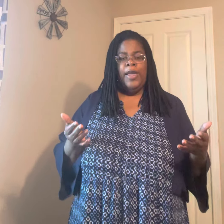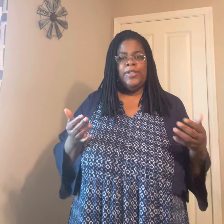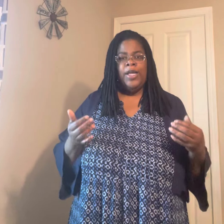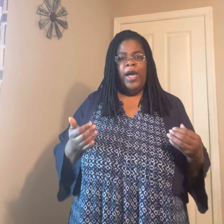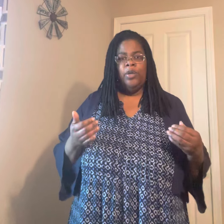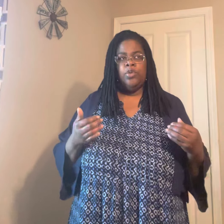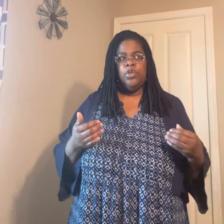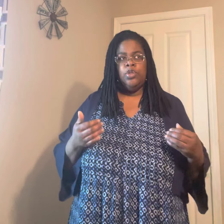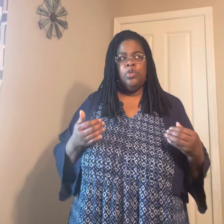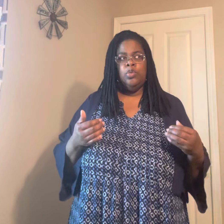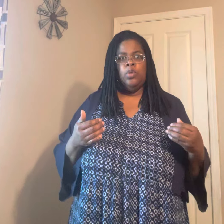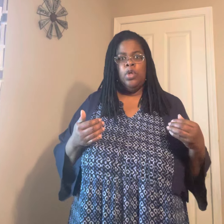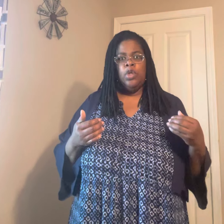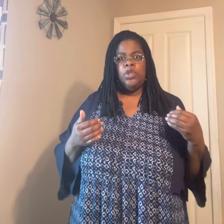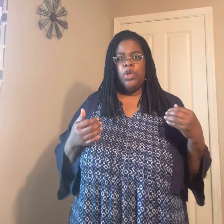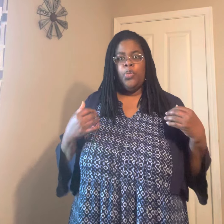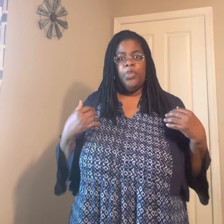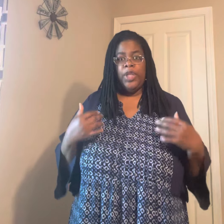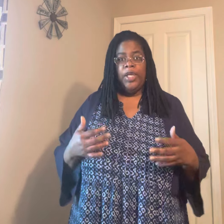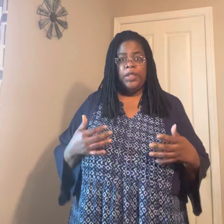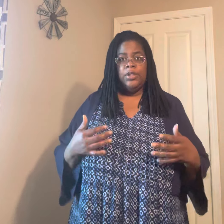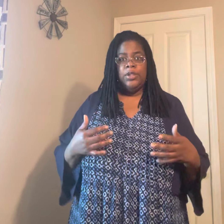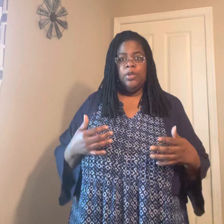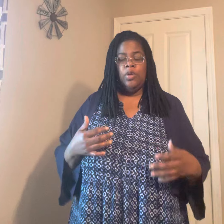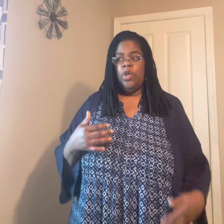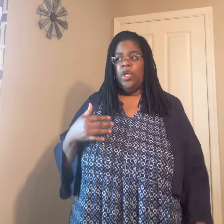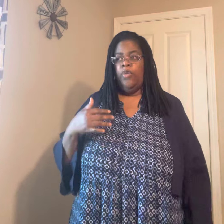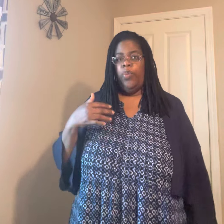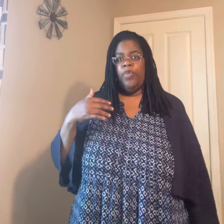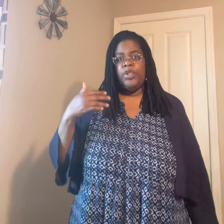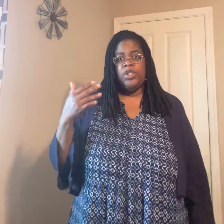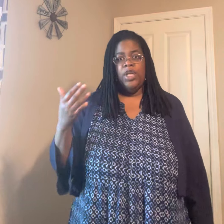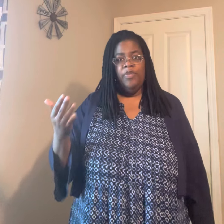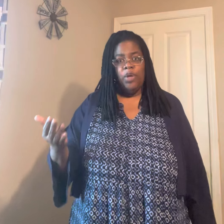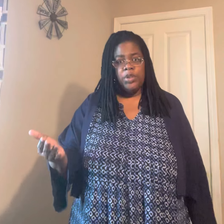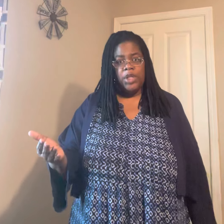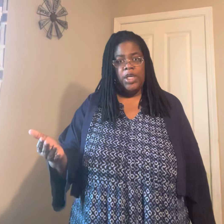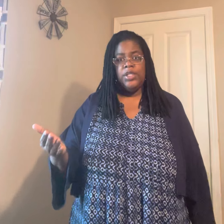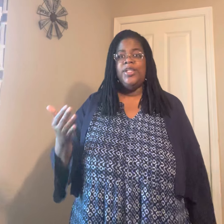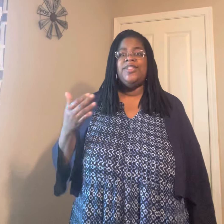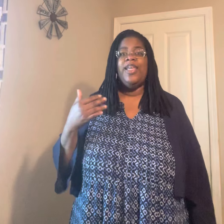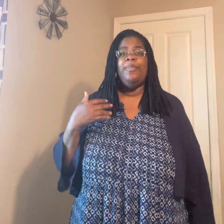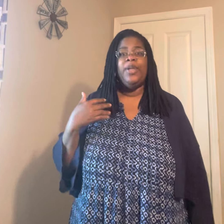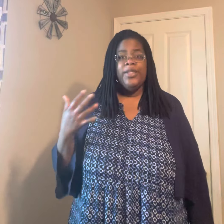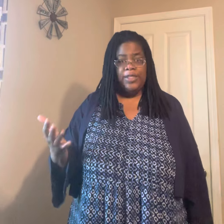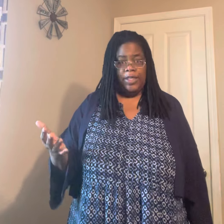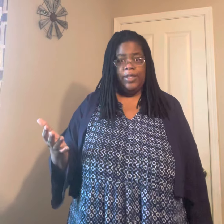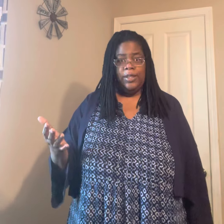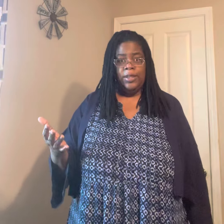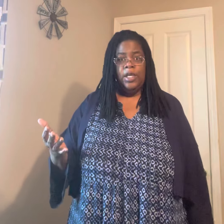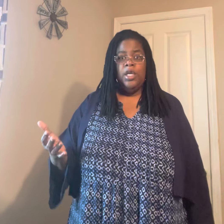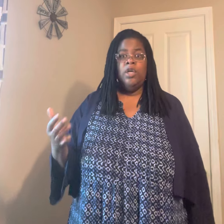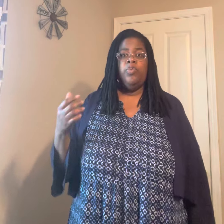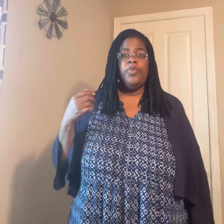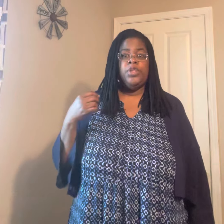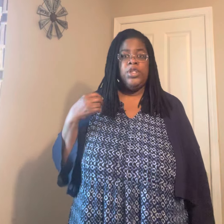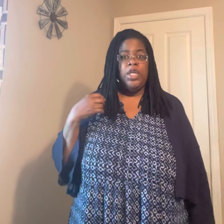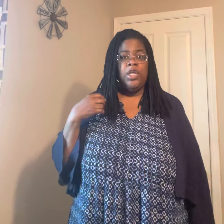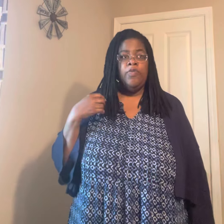entitled to certain things. If we receive those things, it's a blessing. If we receive